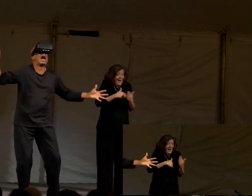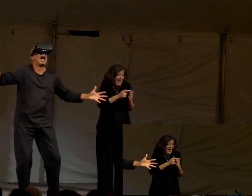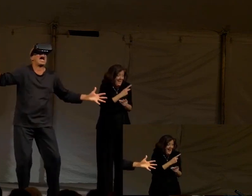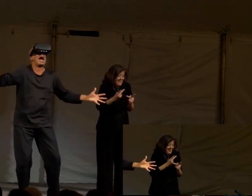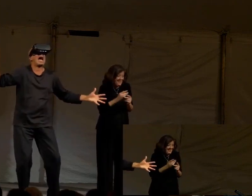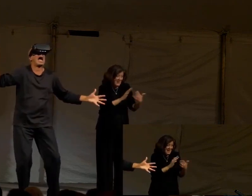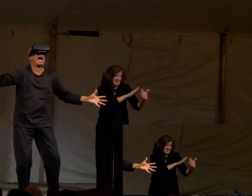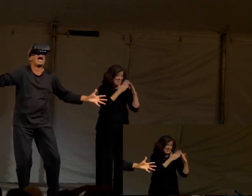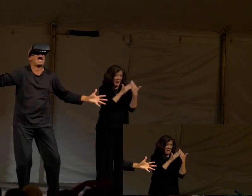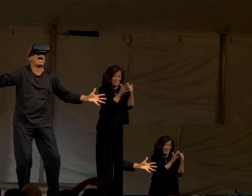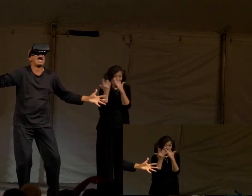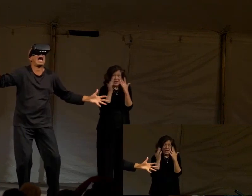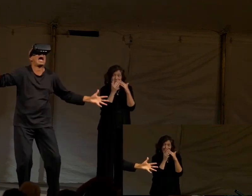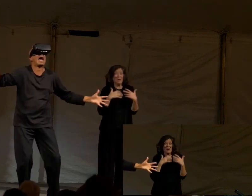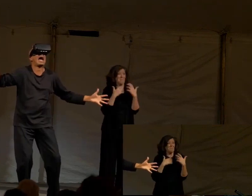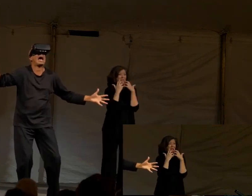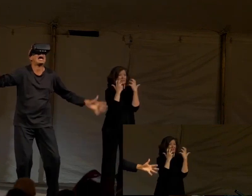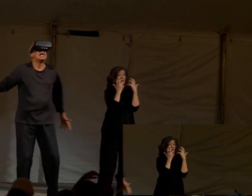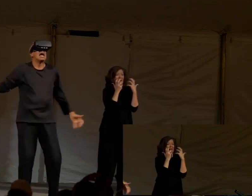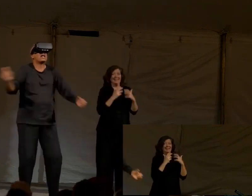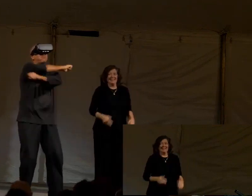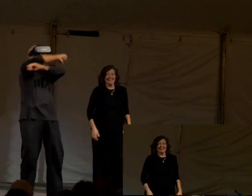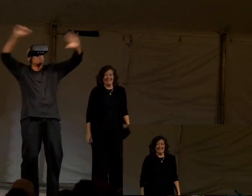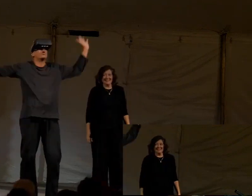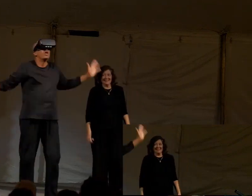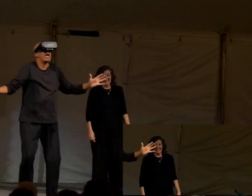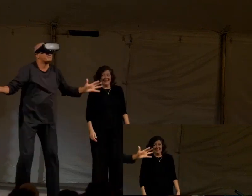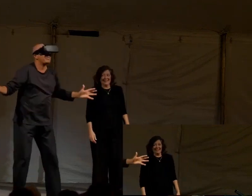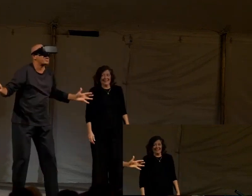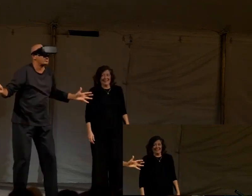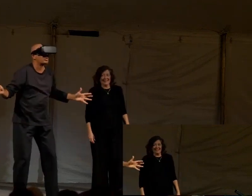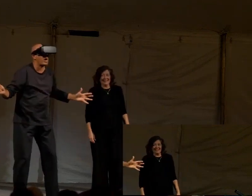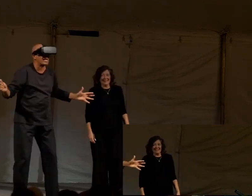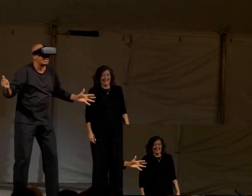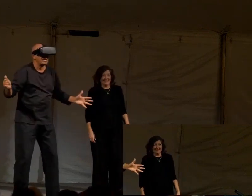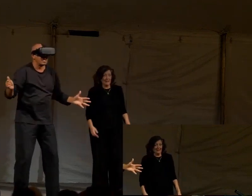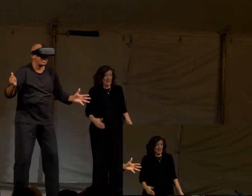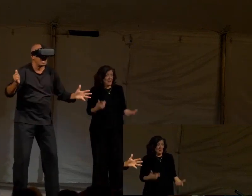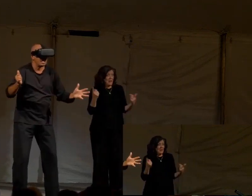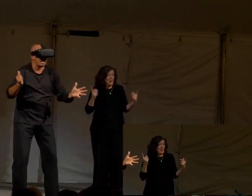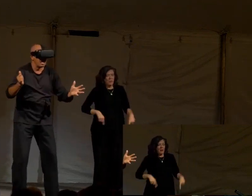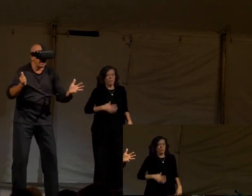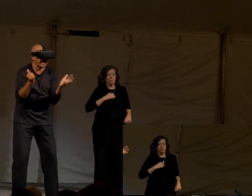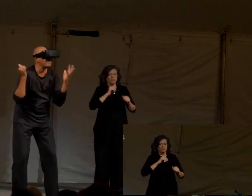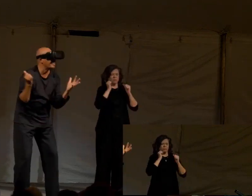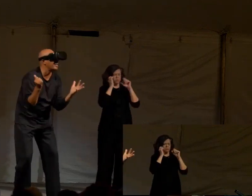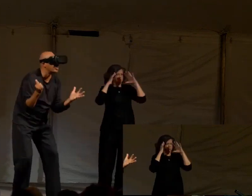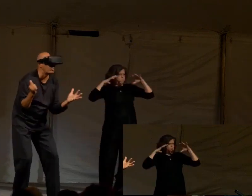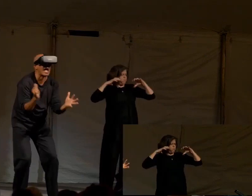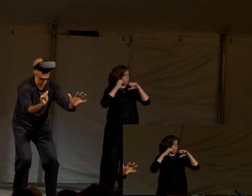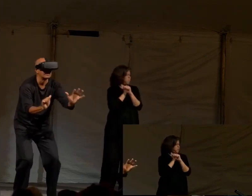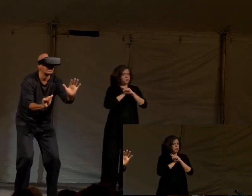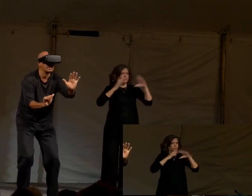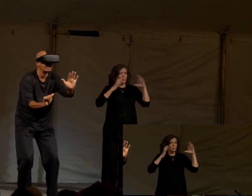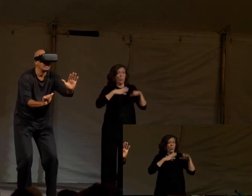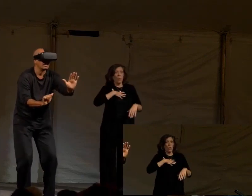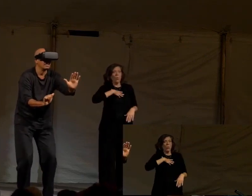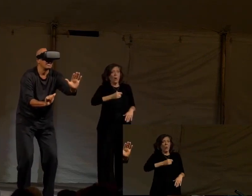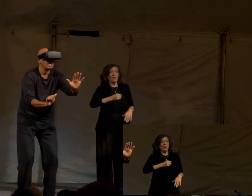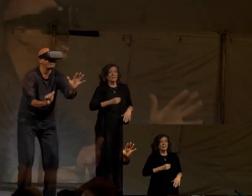everything goes white I'm like everything is white